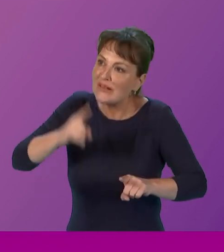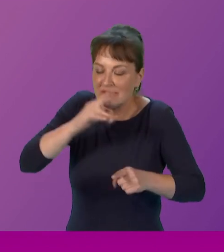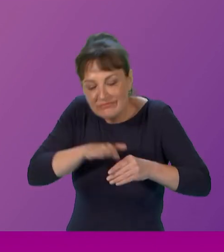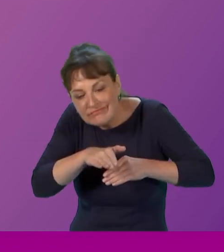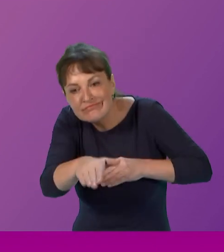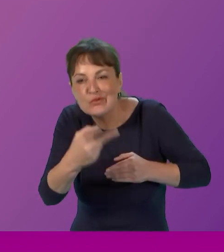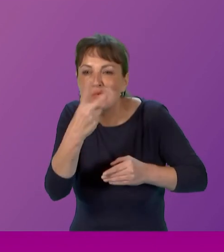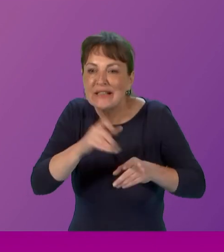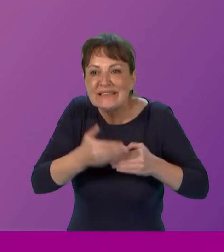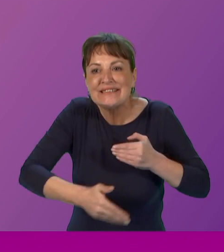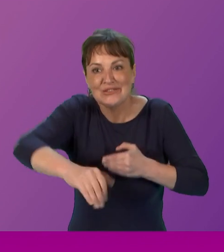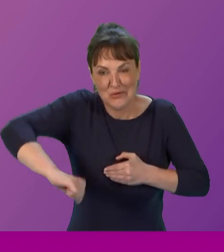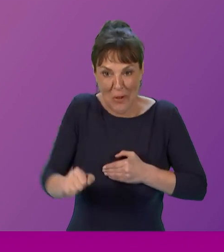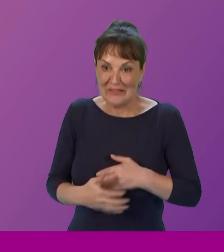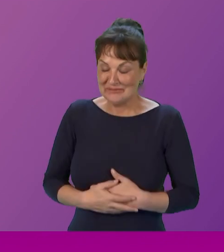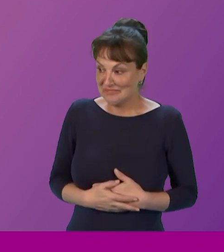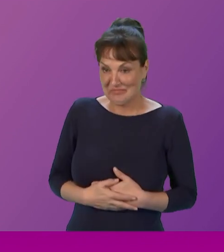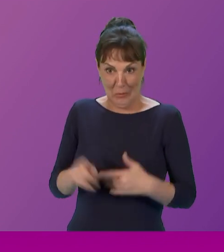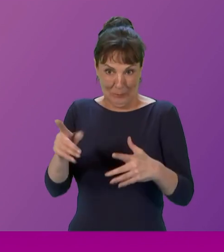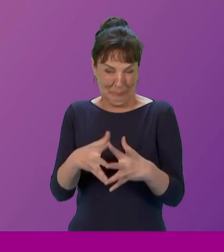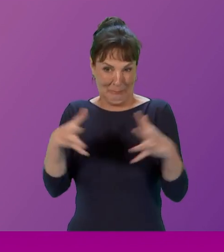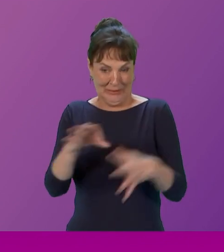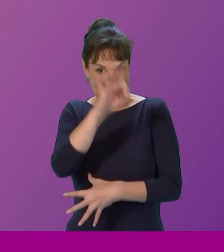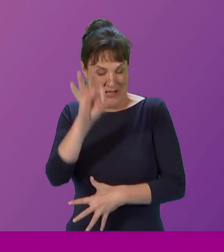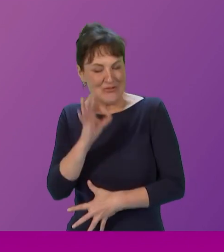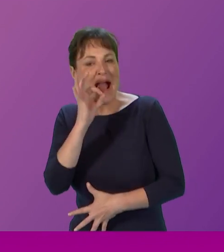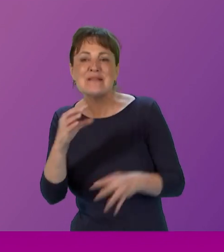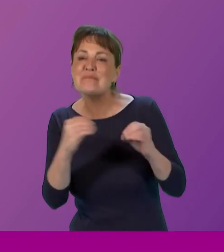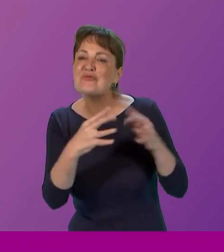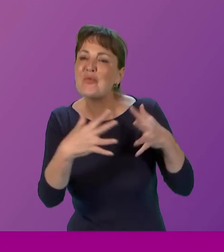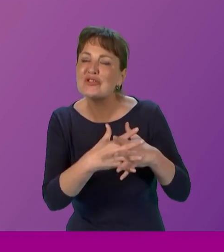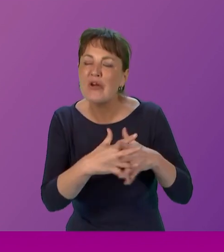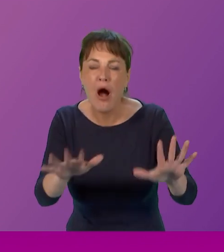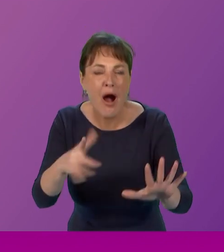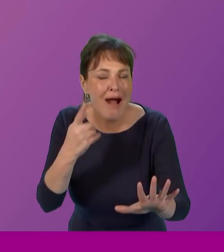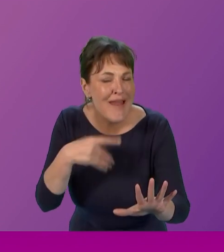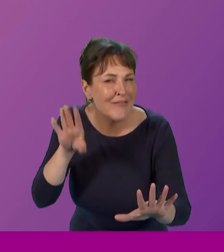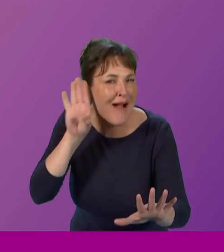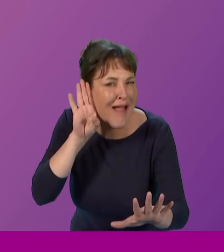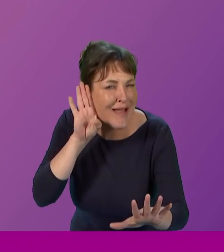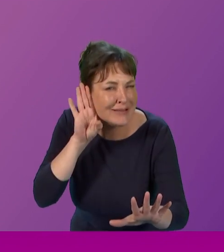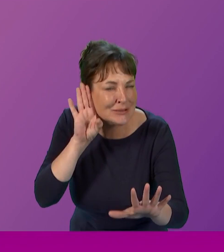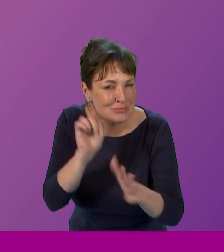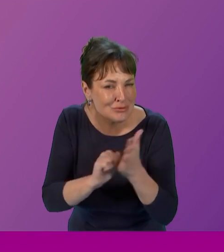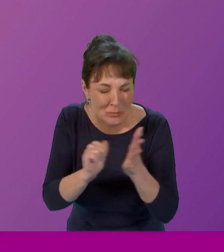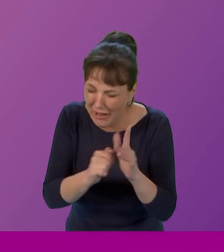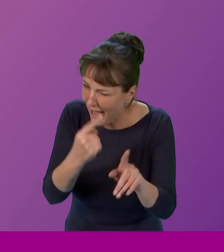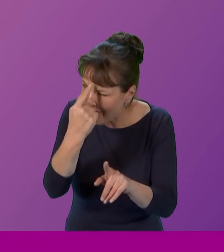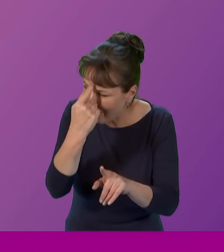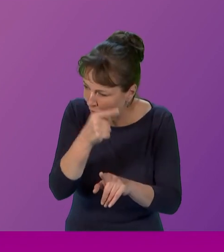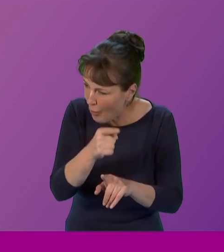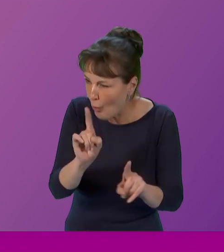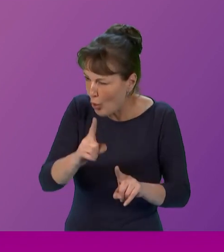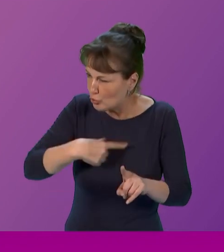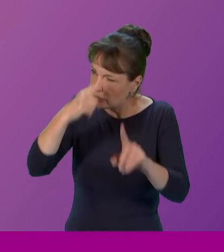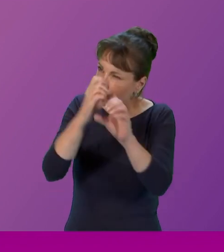question and I'll put that to Beatrice. I didn't quite catch it, but I think it's on the line of where things will be in